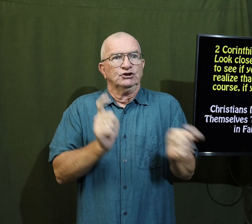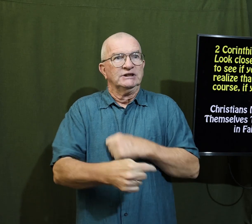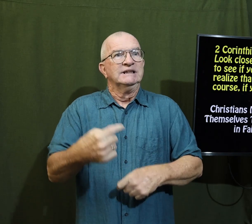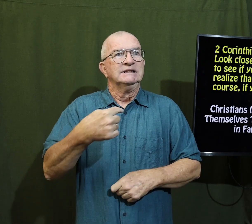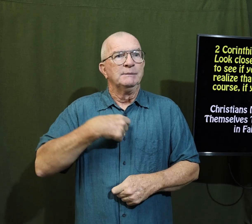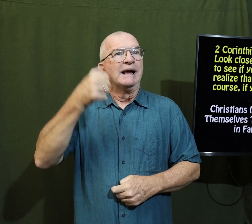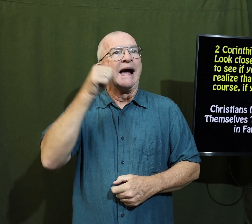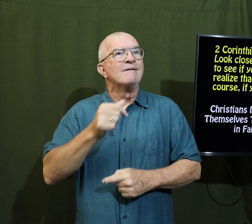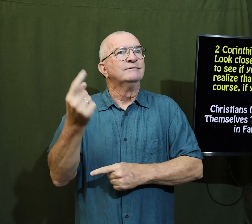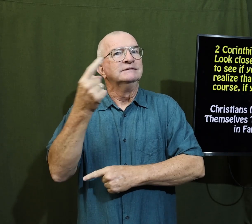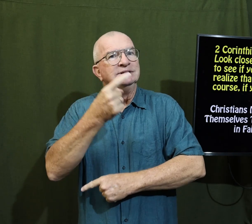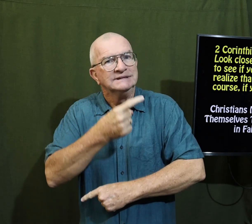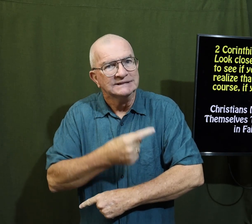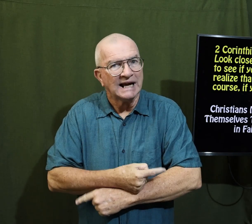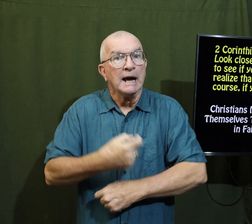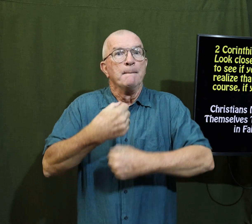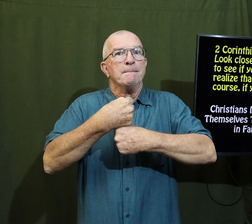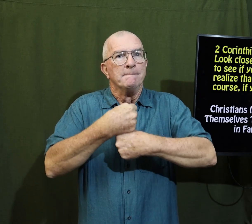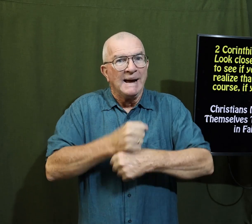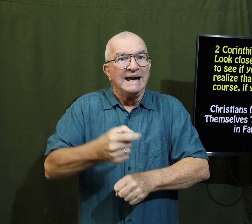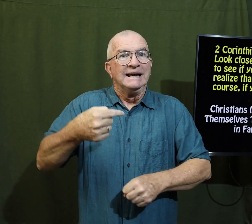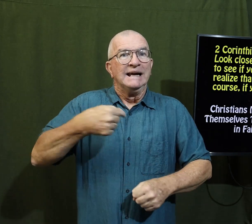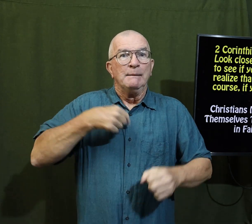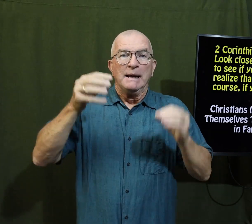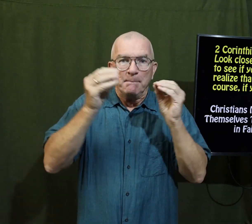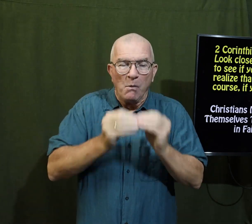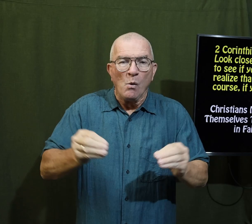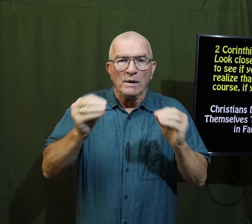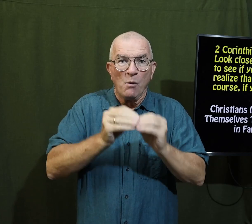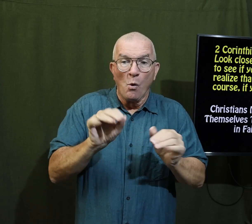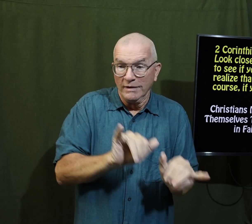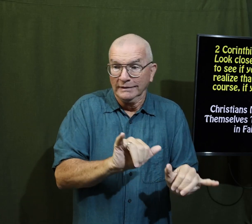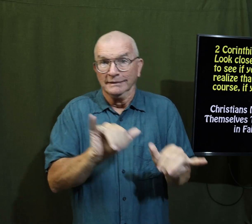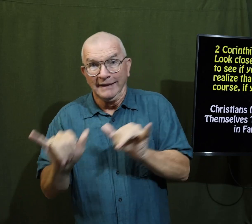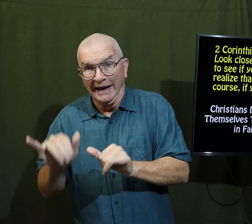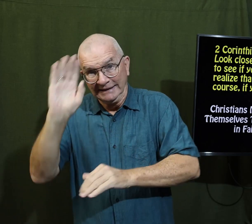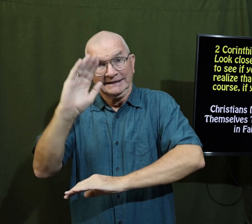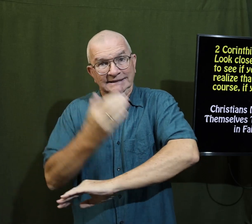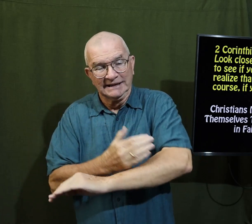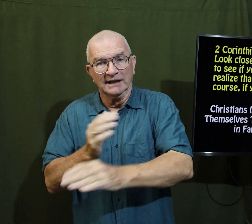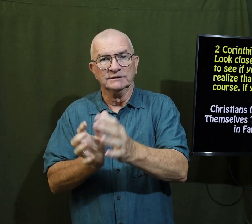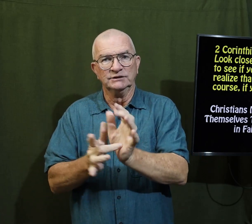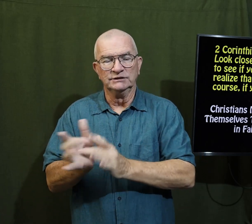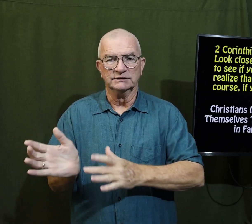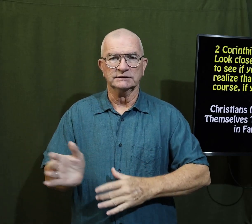God has changed me every day making me more and more like his son Jesus